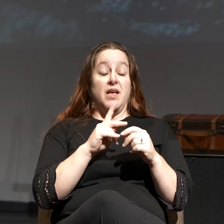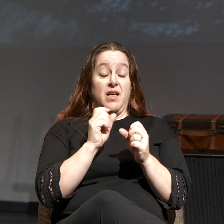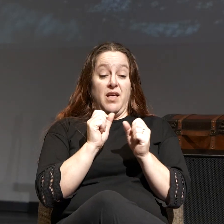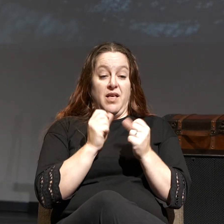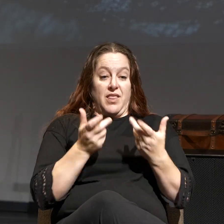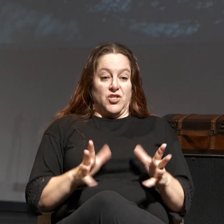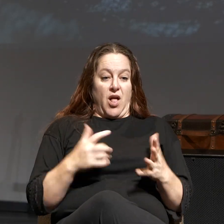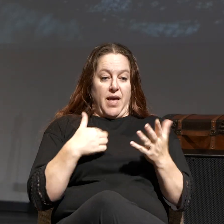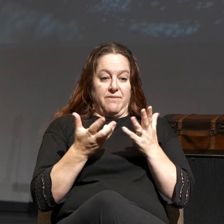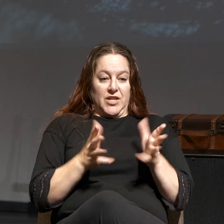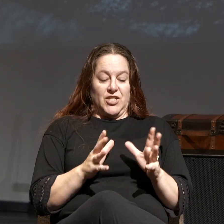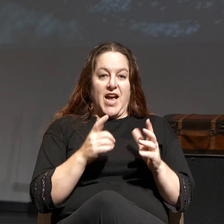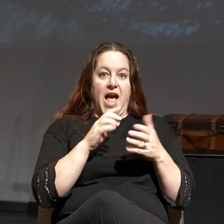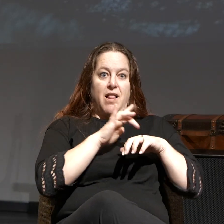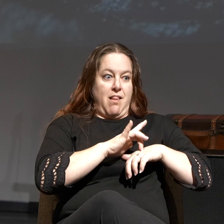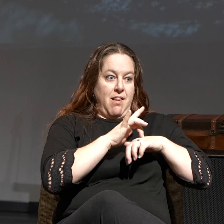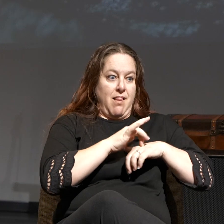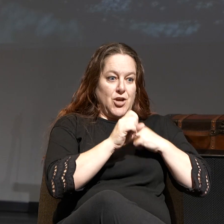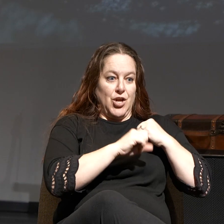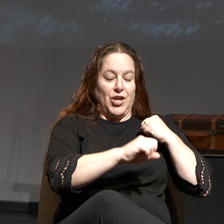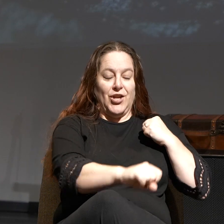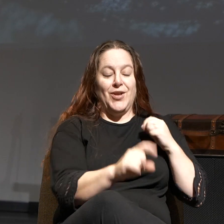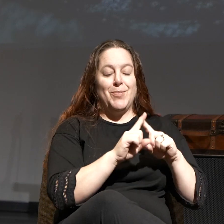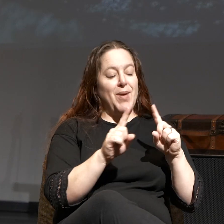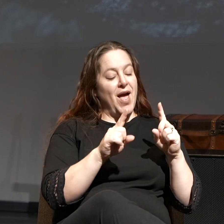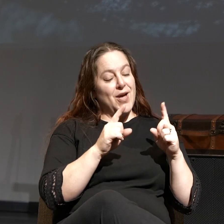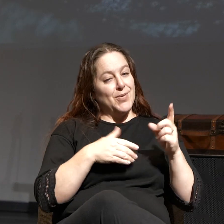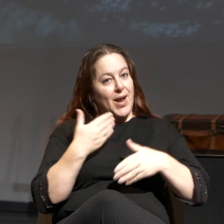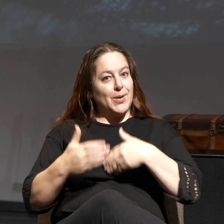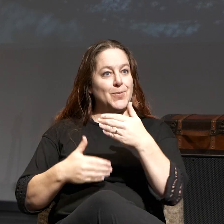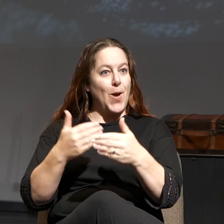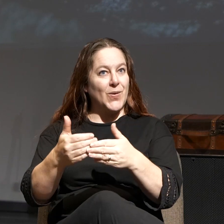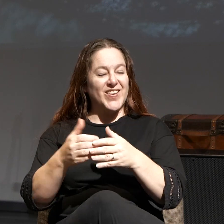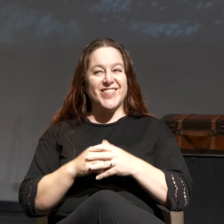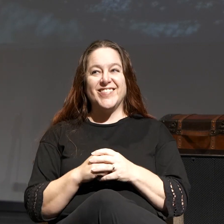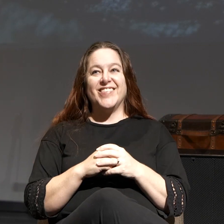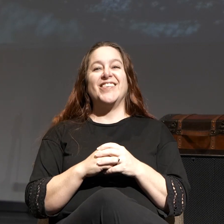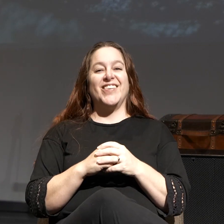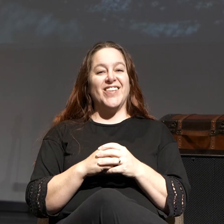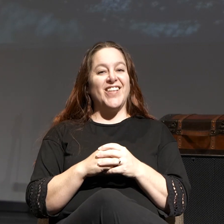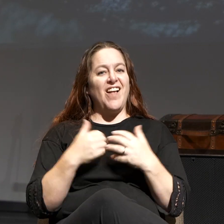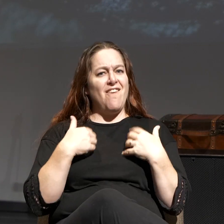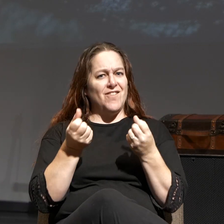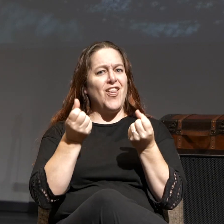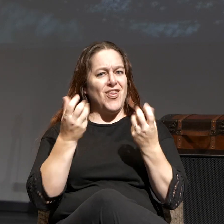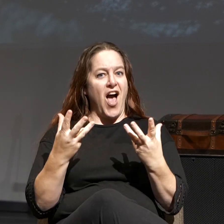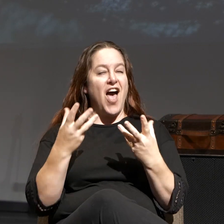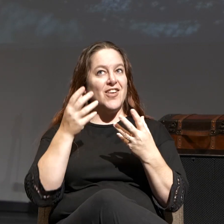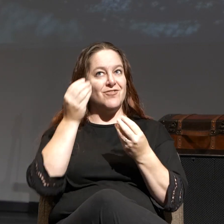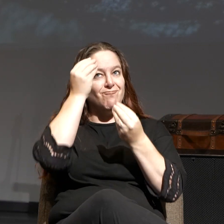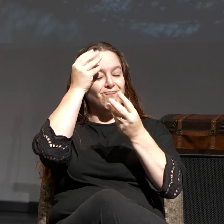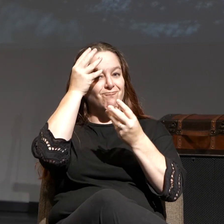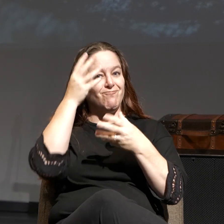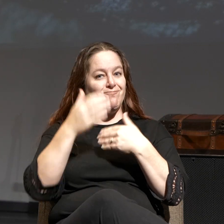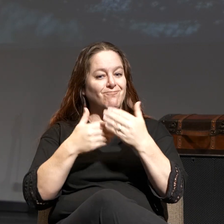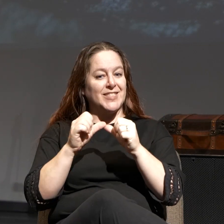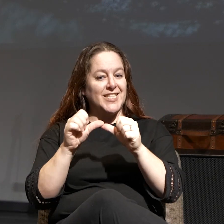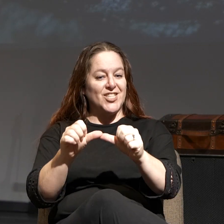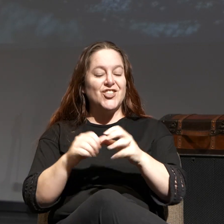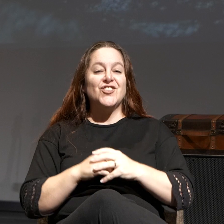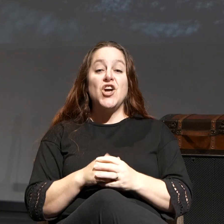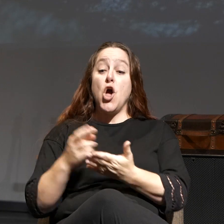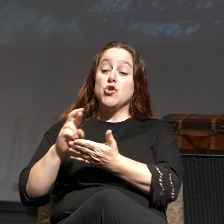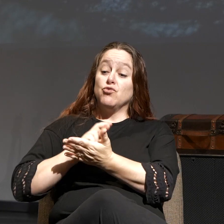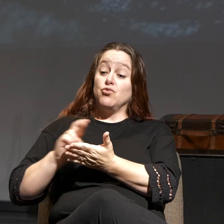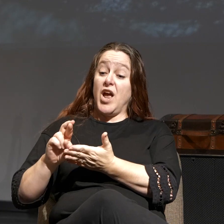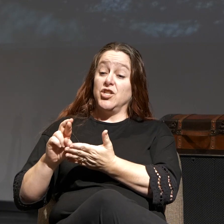that whole thing right there because that in itself is amazing. But we've got to keep rolling here because we've got a lot of territory to cover. And so the righteous,